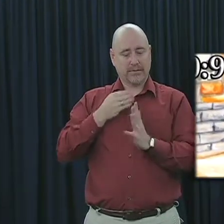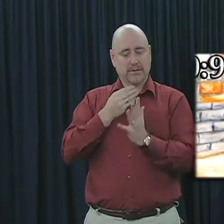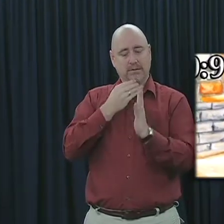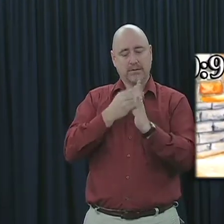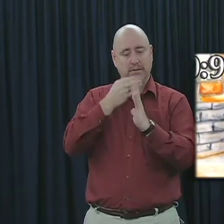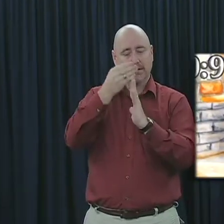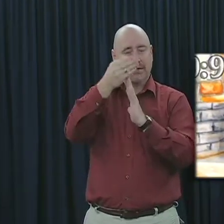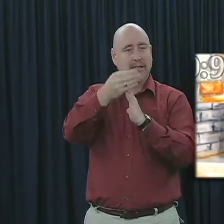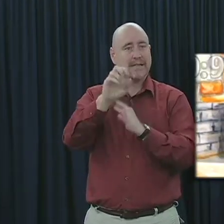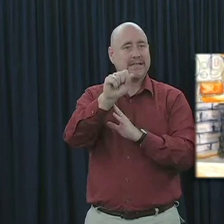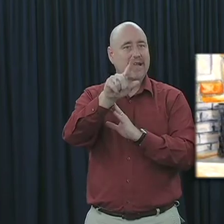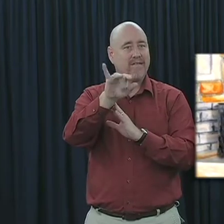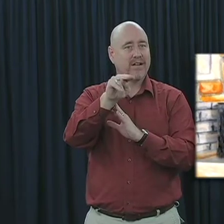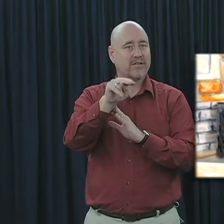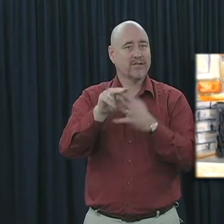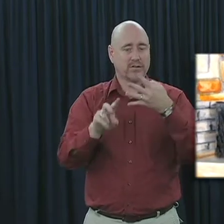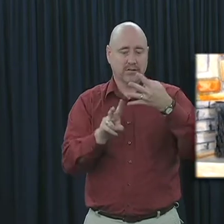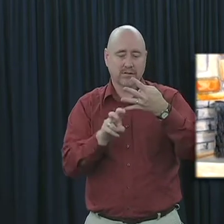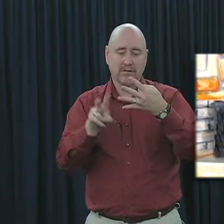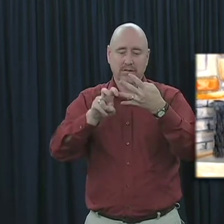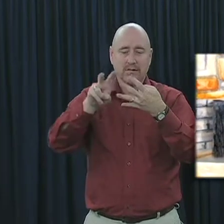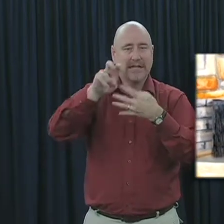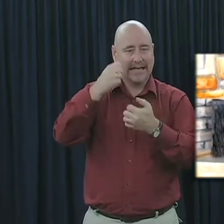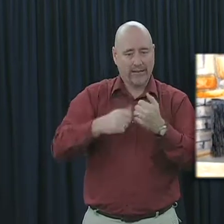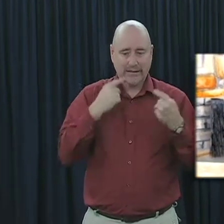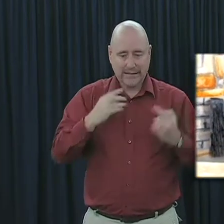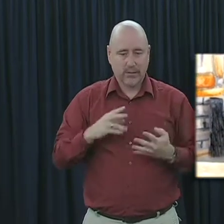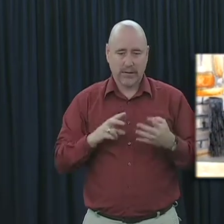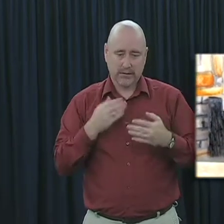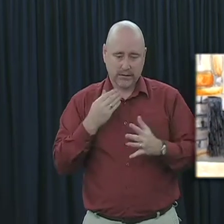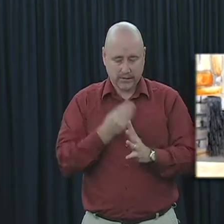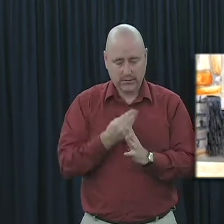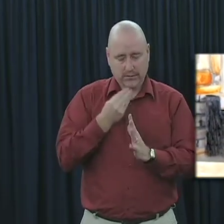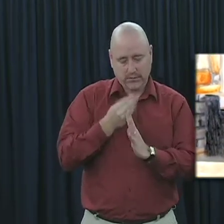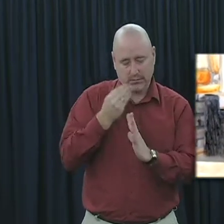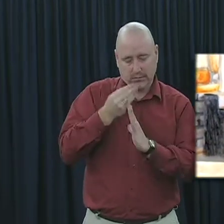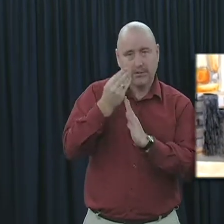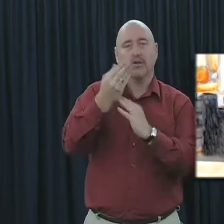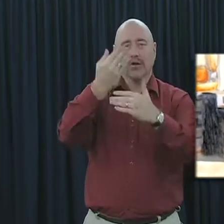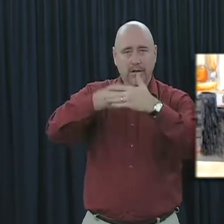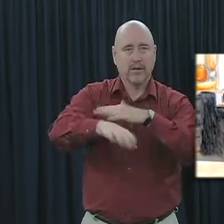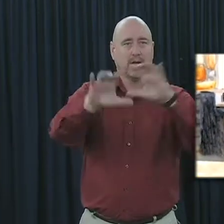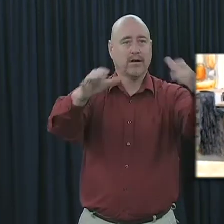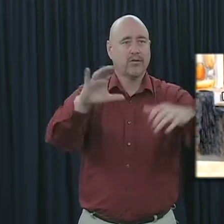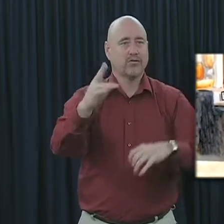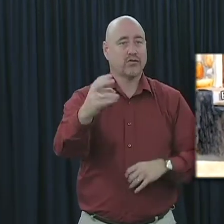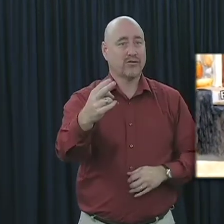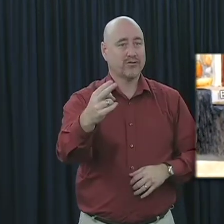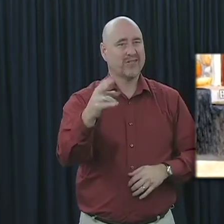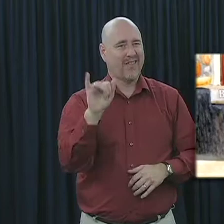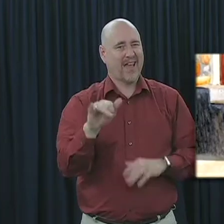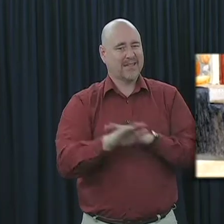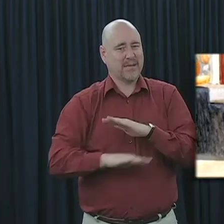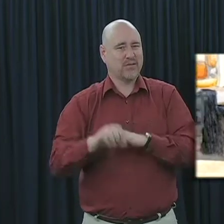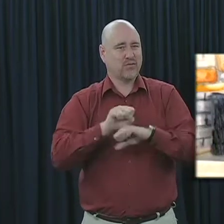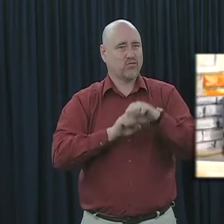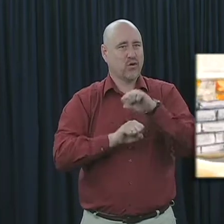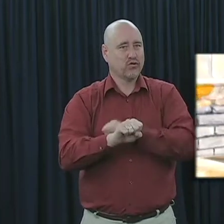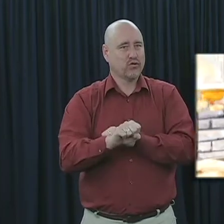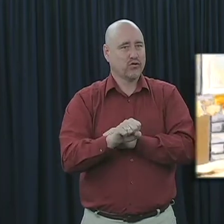which each sinner must climb in order to enter the church. This, then, is the basic structure and framework